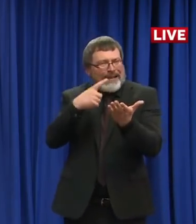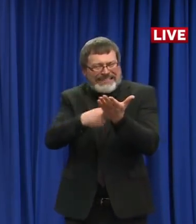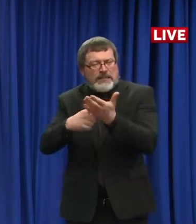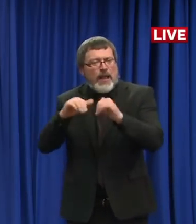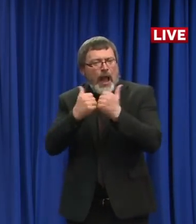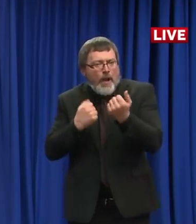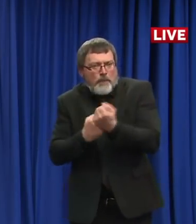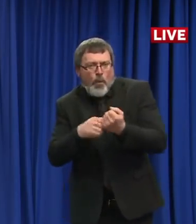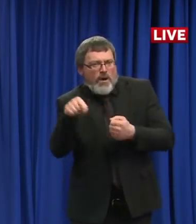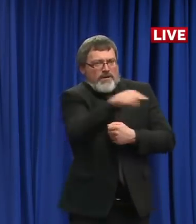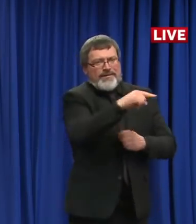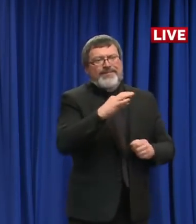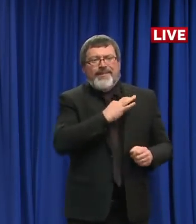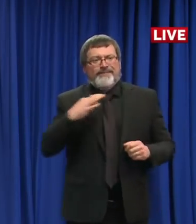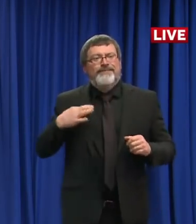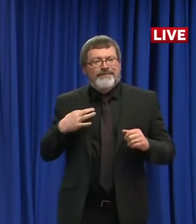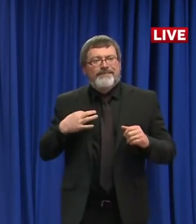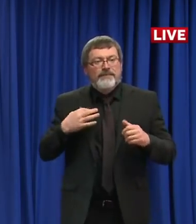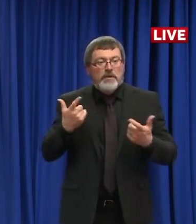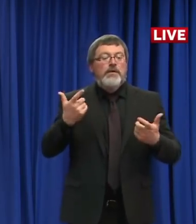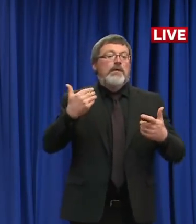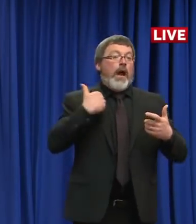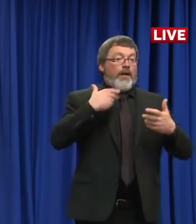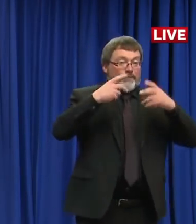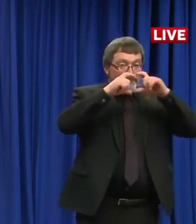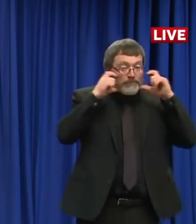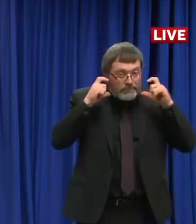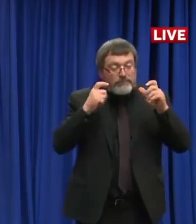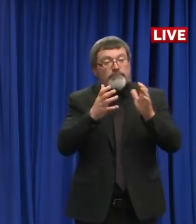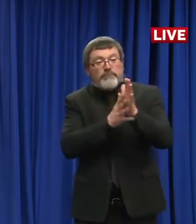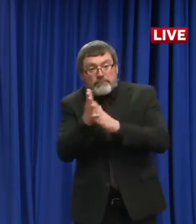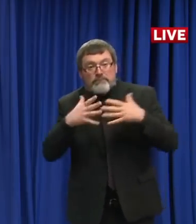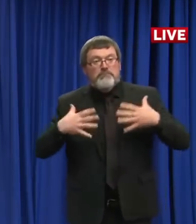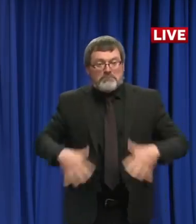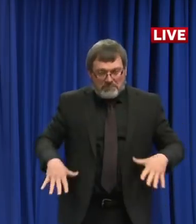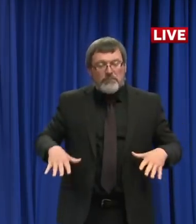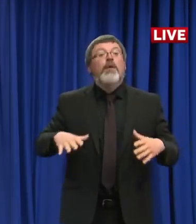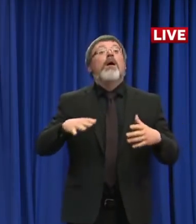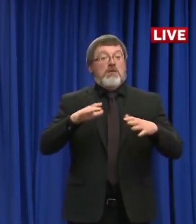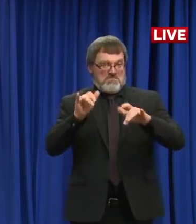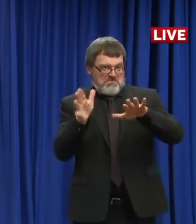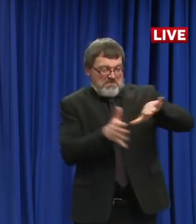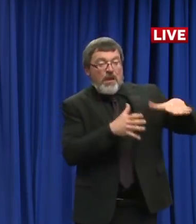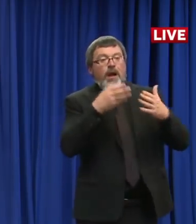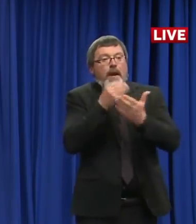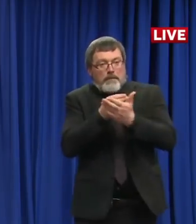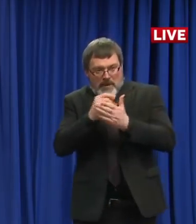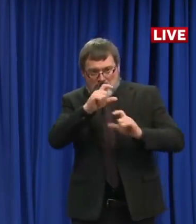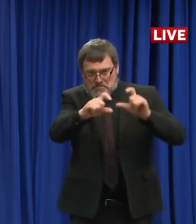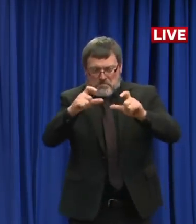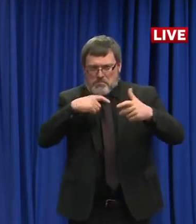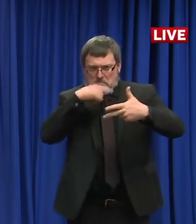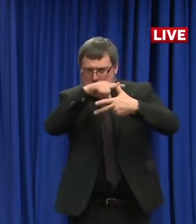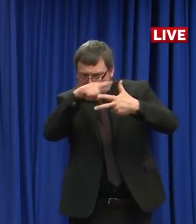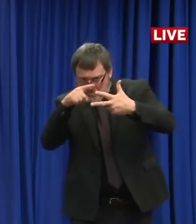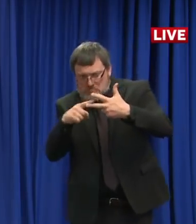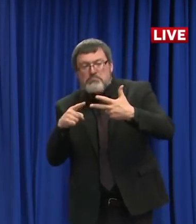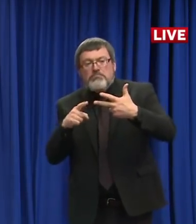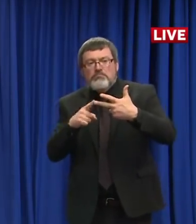that we're going to bring online. We'll go over those details in a little bit, but first I want to invite Dr. Chan to come up and give us a brief public health update.